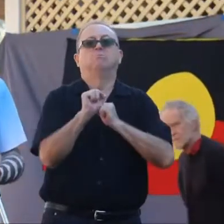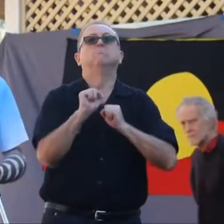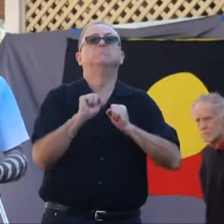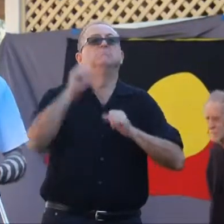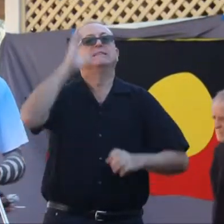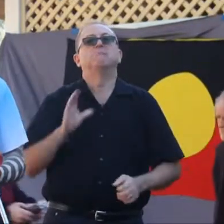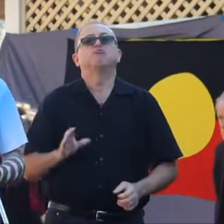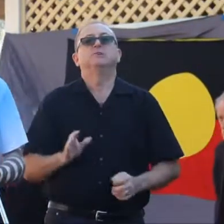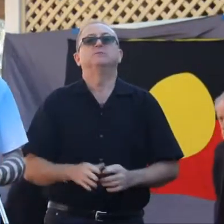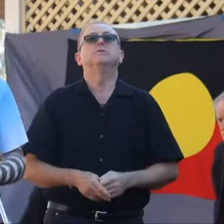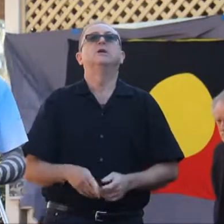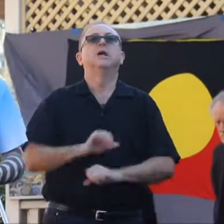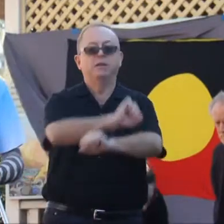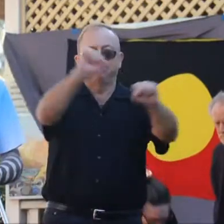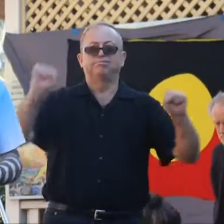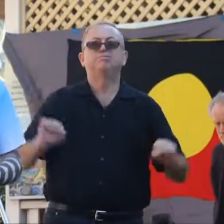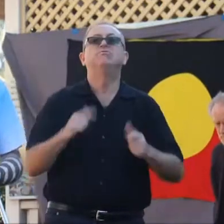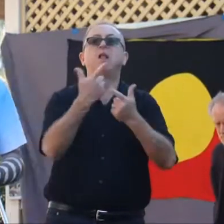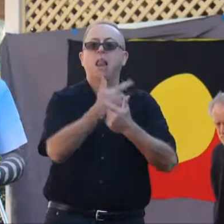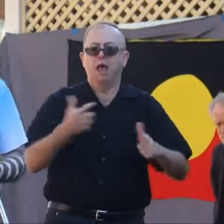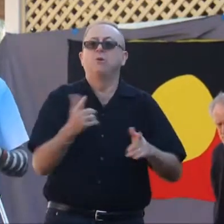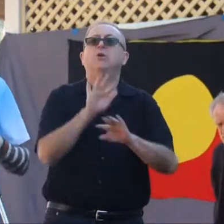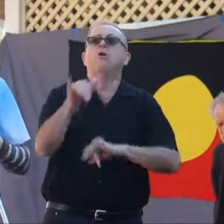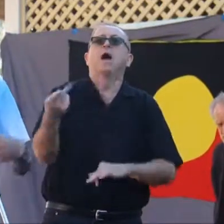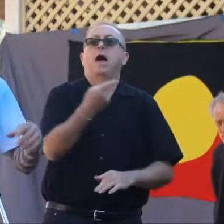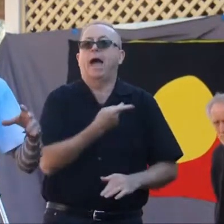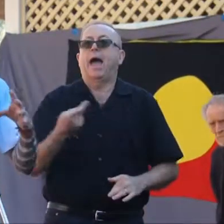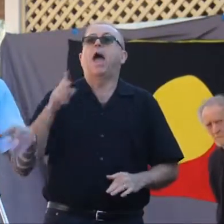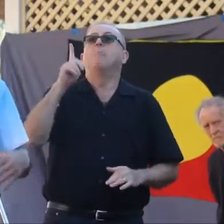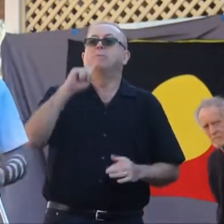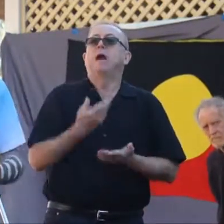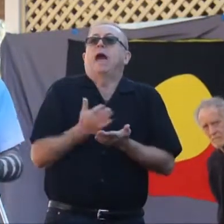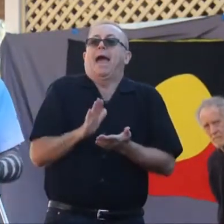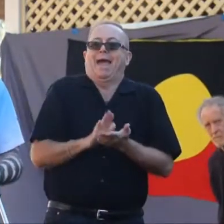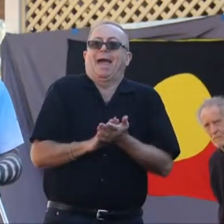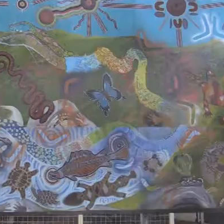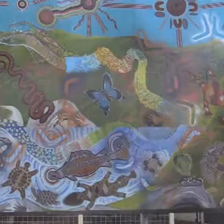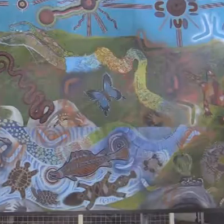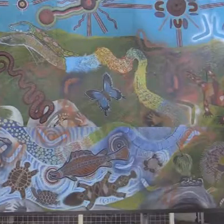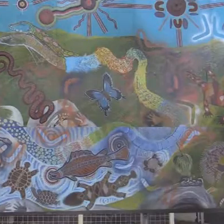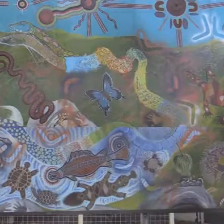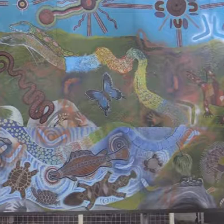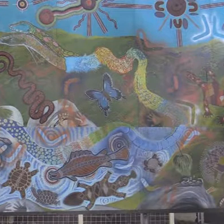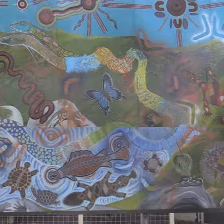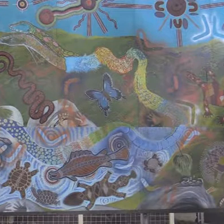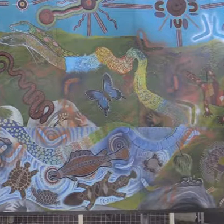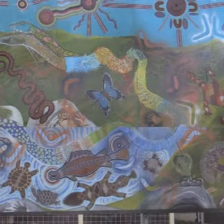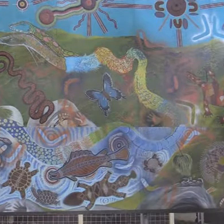And the language to our people is how we connect to our country. Anyway, yeah, we'll